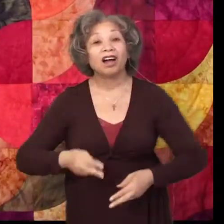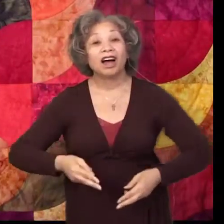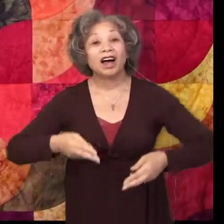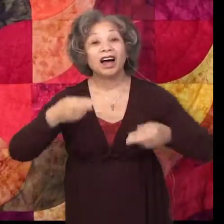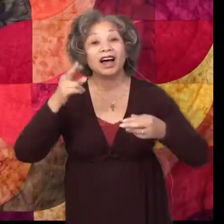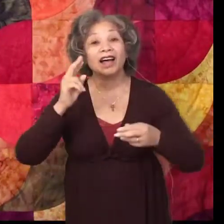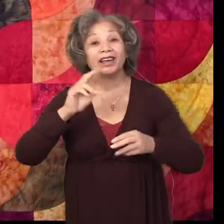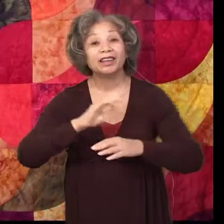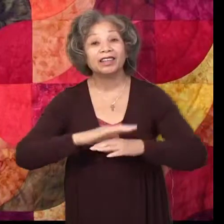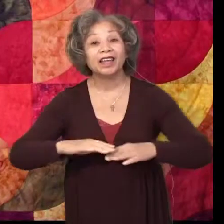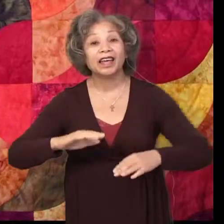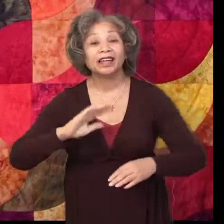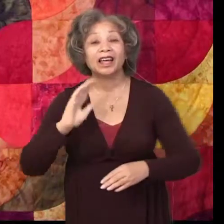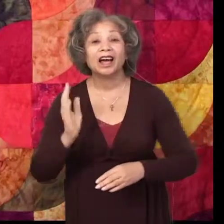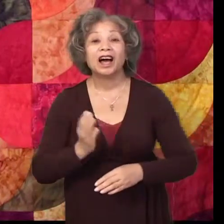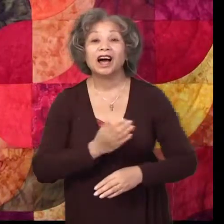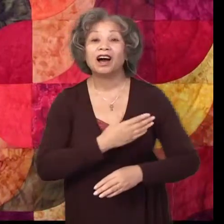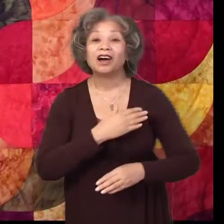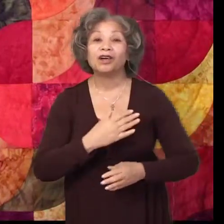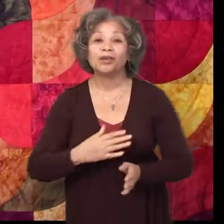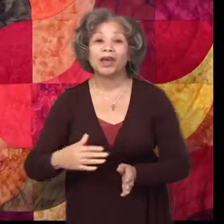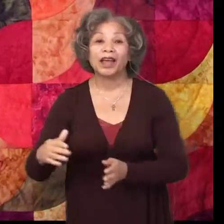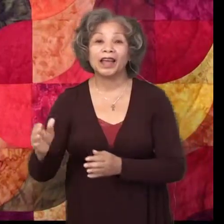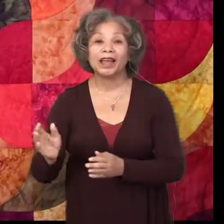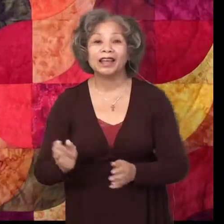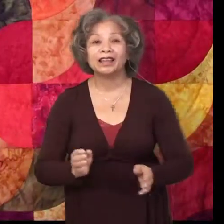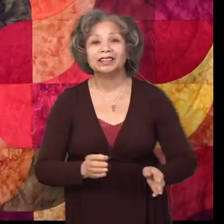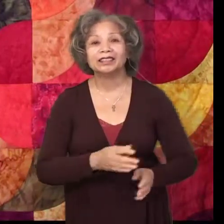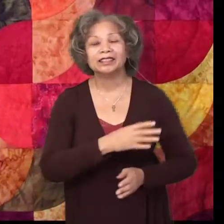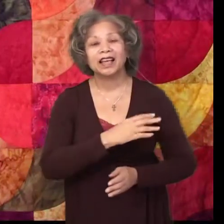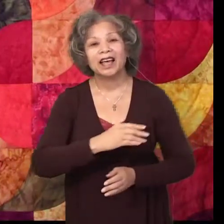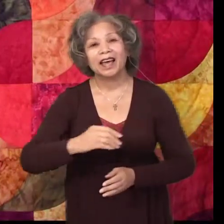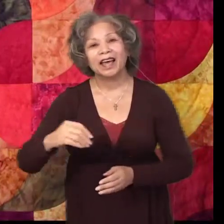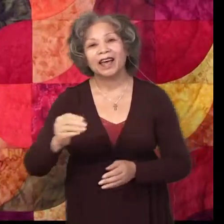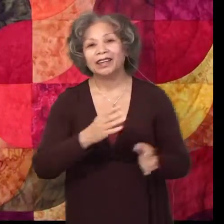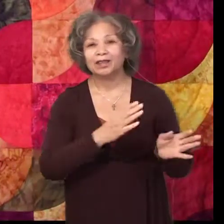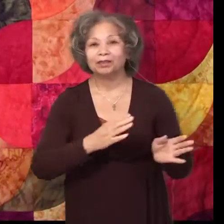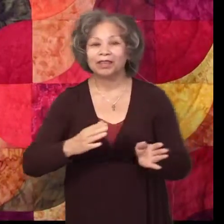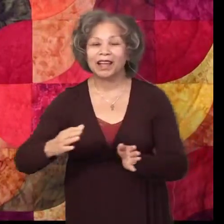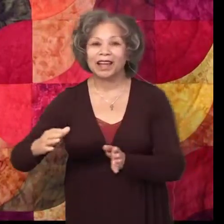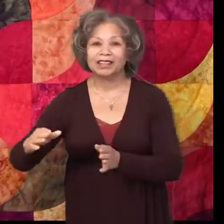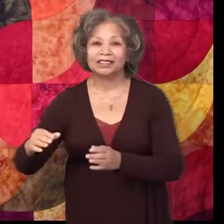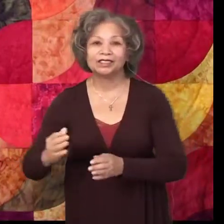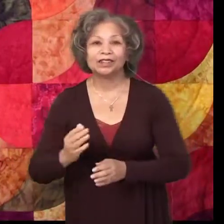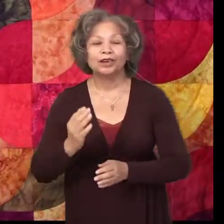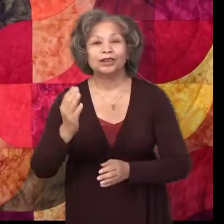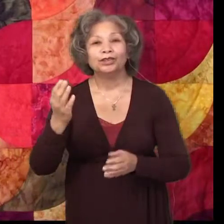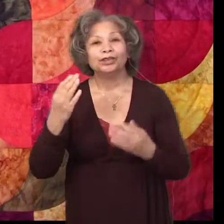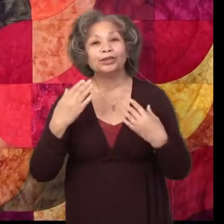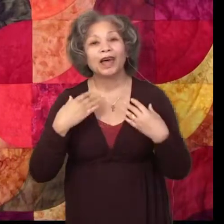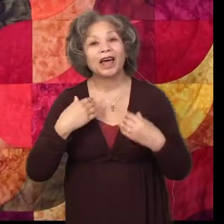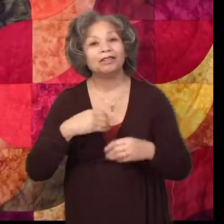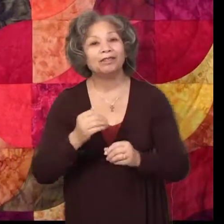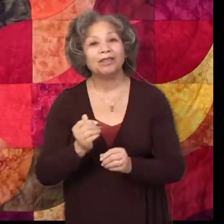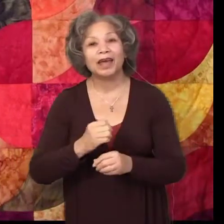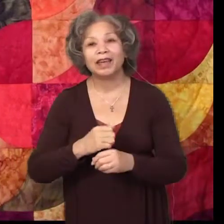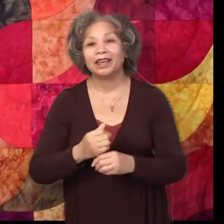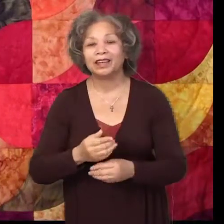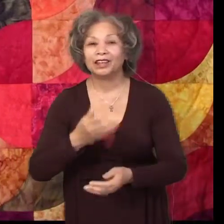higher than our ways, and the plans you have made